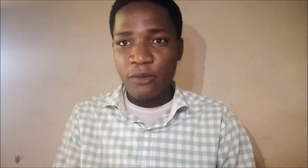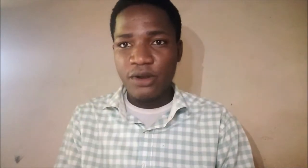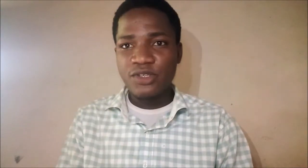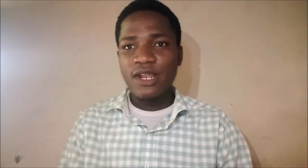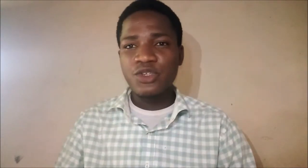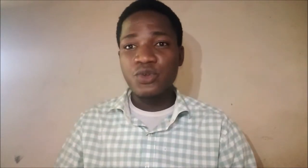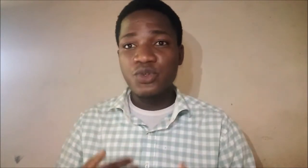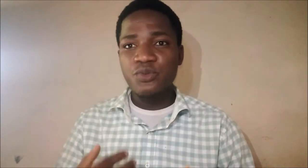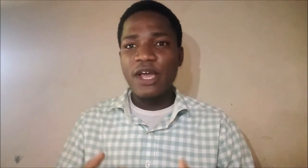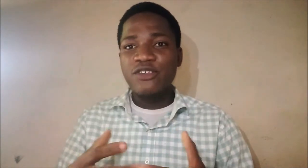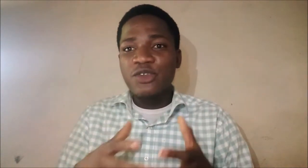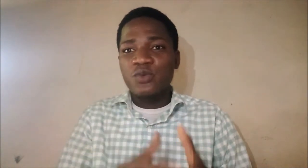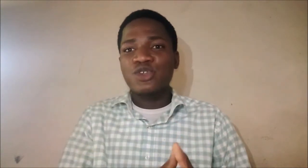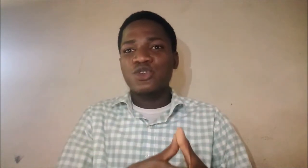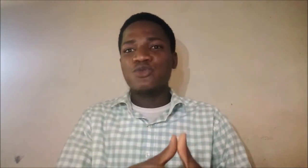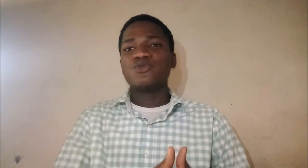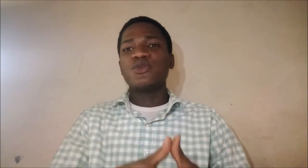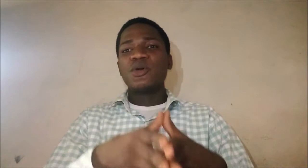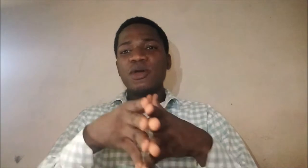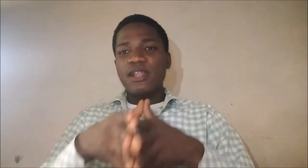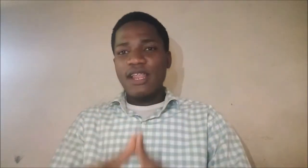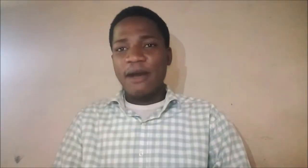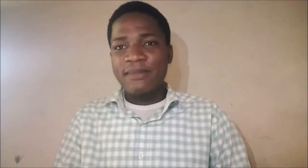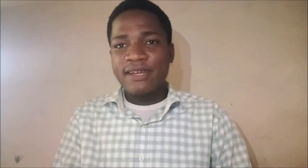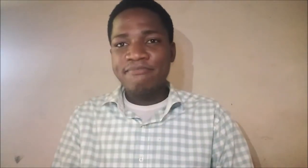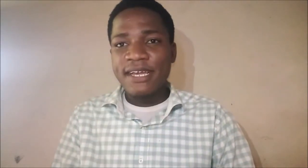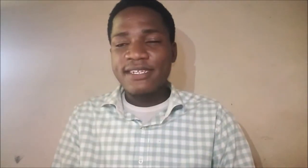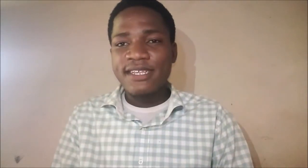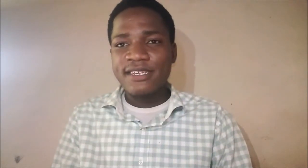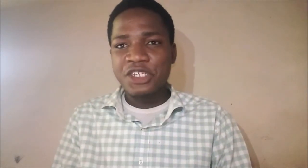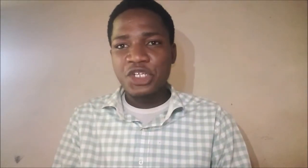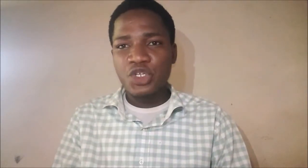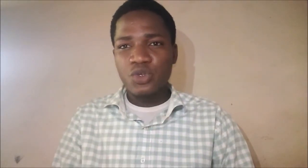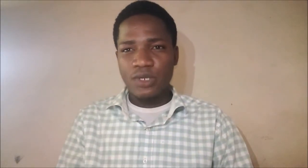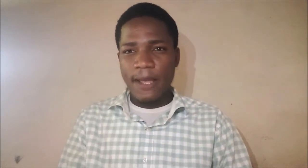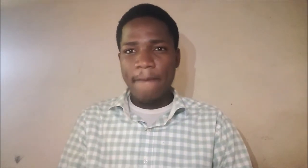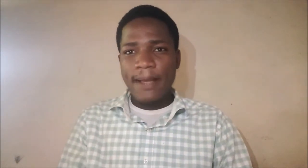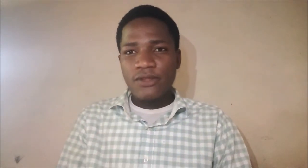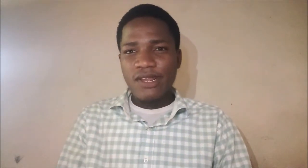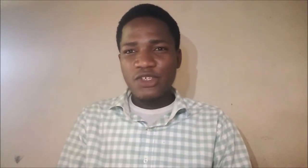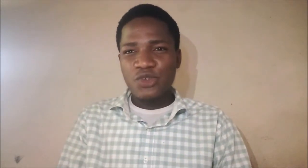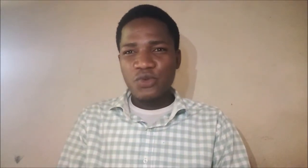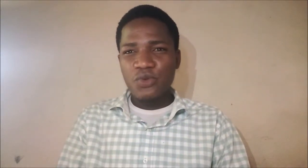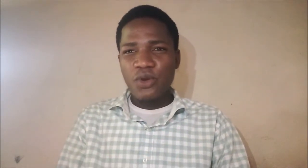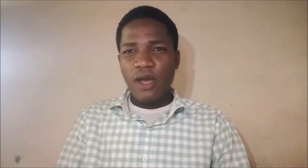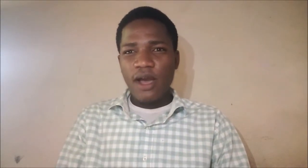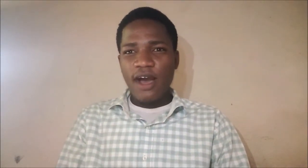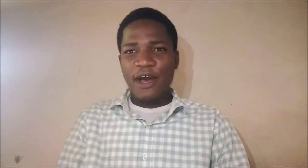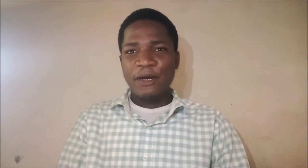one. So let's use, we are using those ones to make the sentences today. So let's do, um,